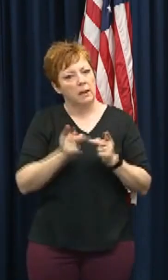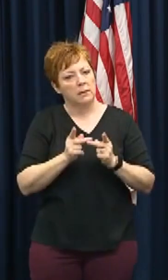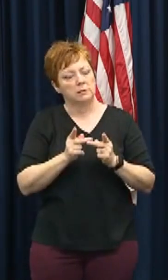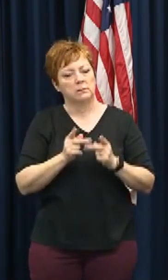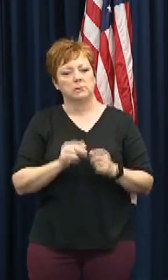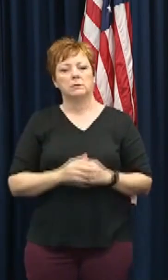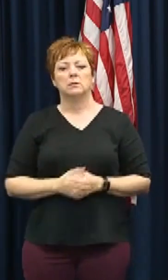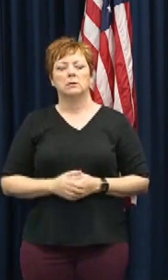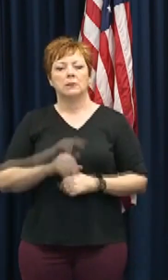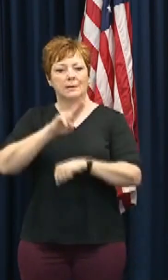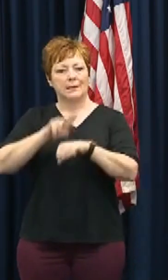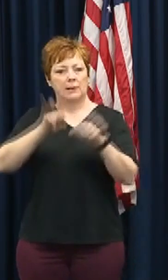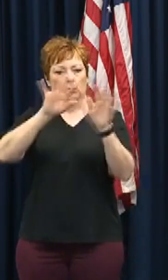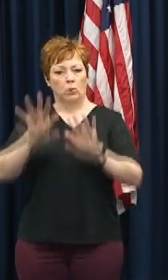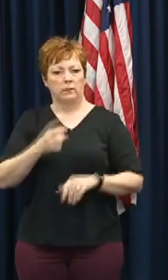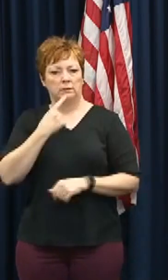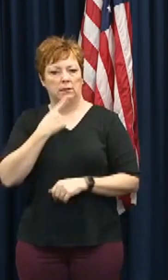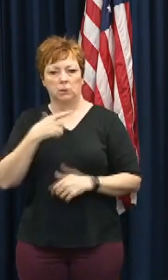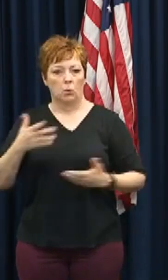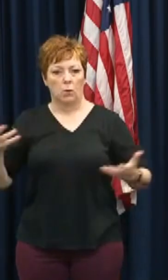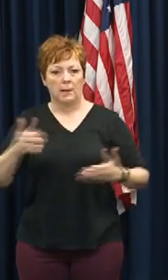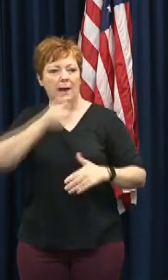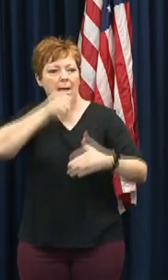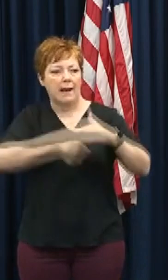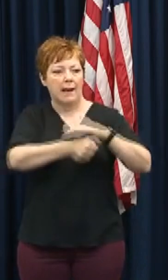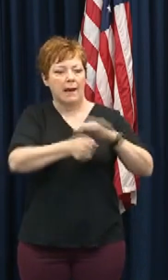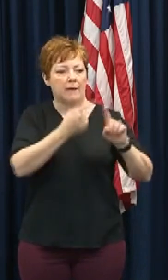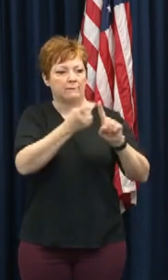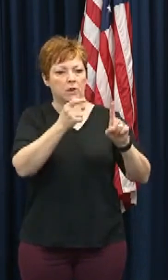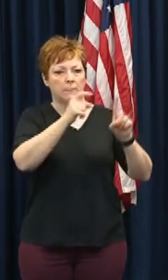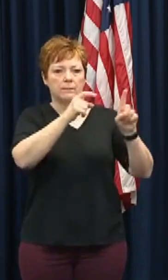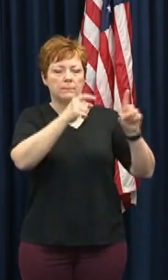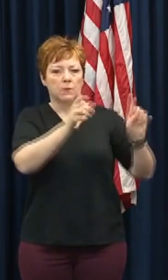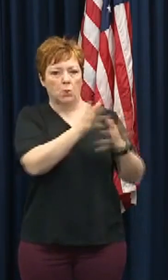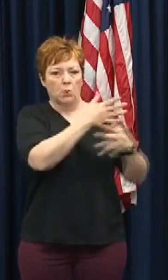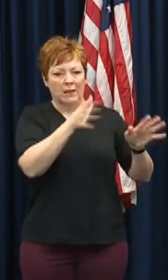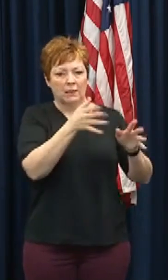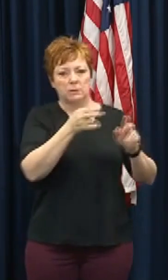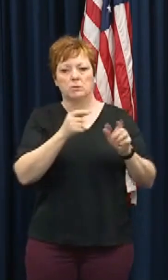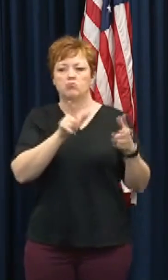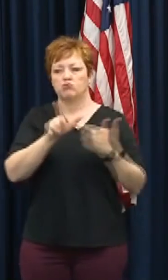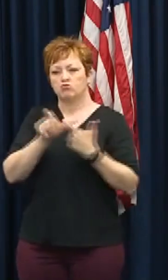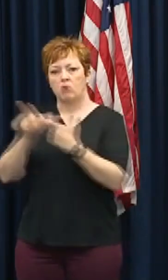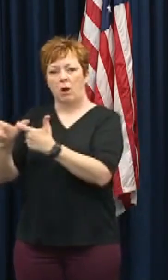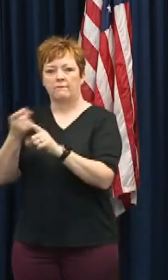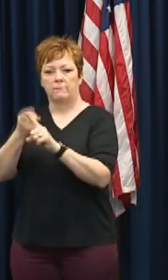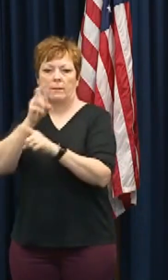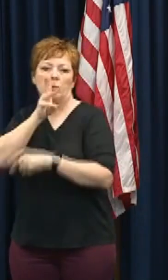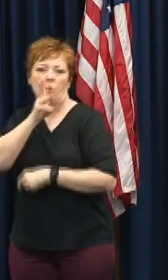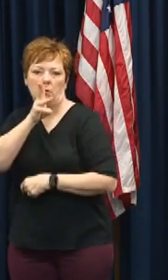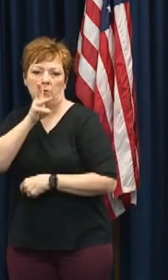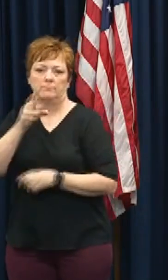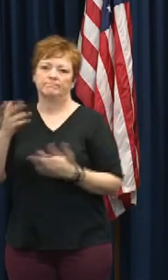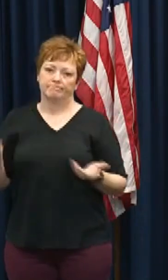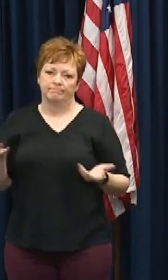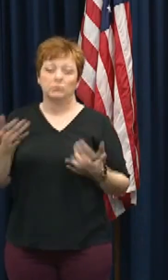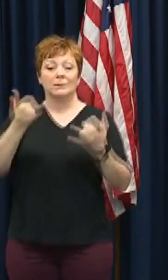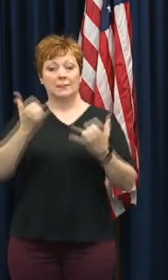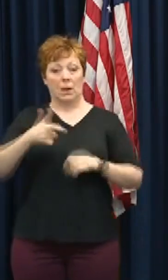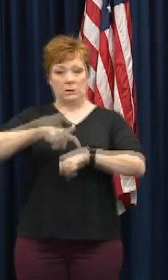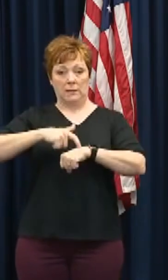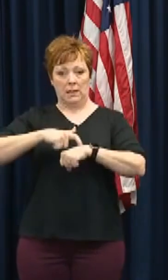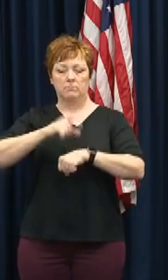saying that the National Weather Service has is hide from the wind, run from the water. And so now is the time to run from the water.